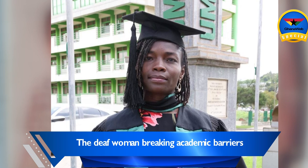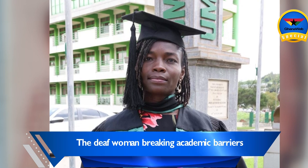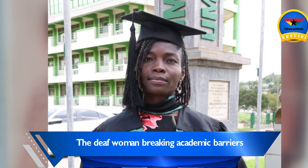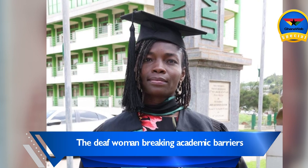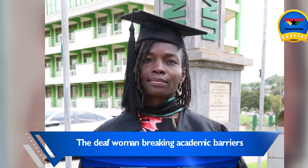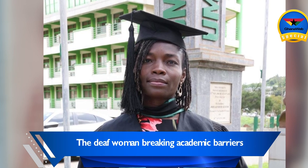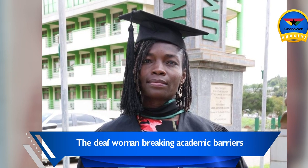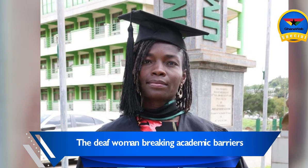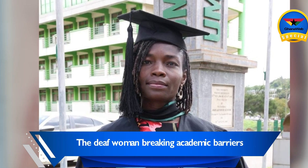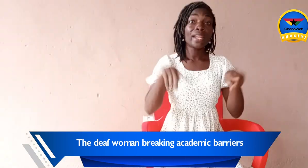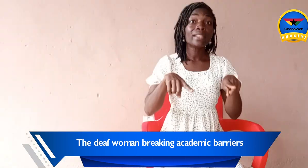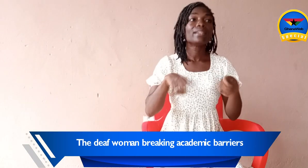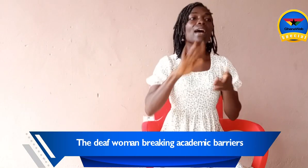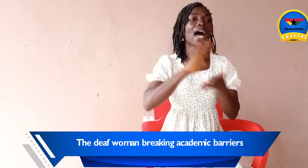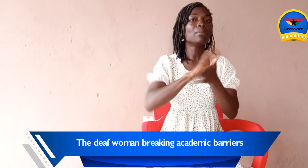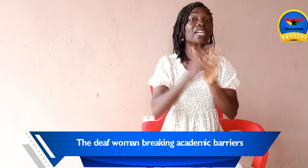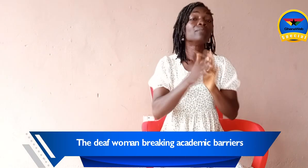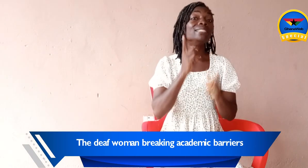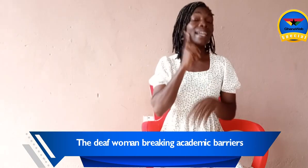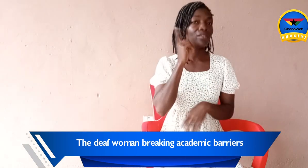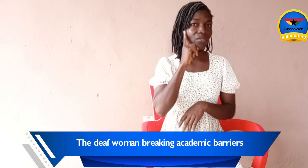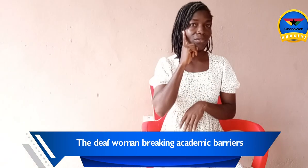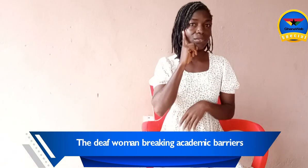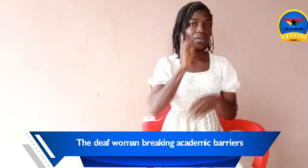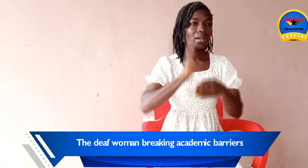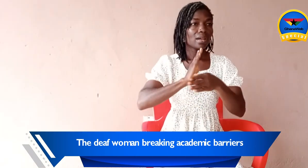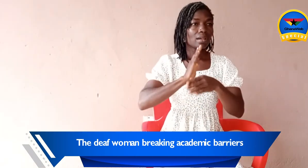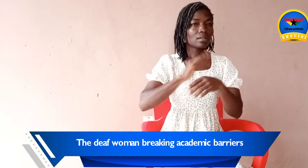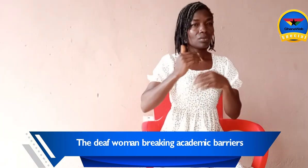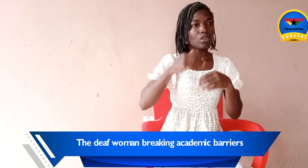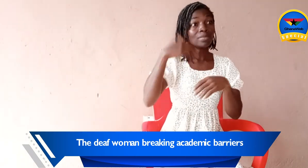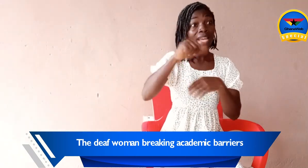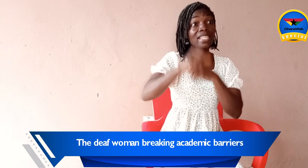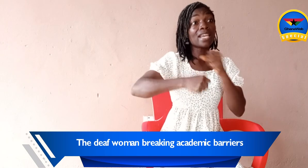hear. So when I became deaf, for 10 years,